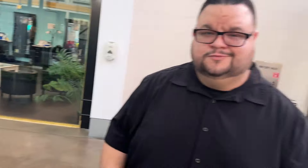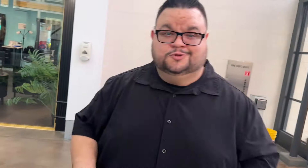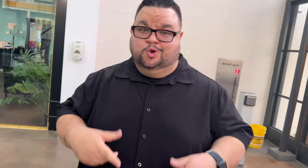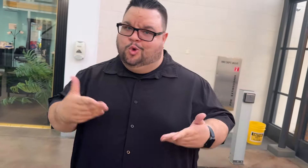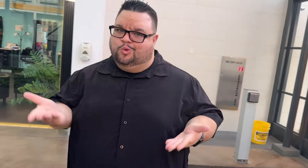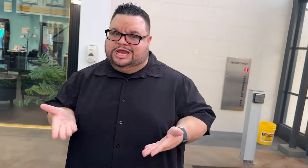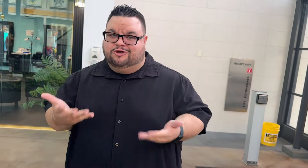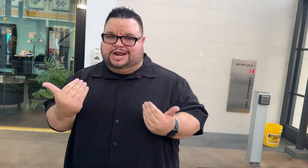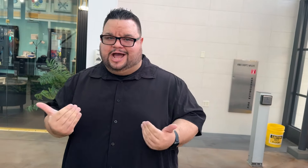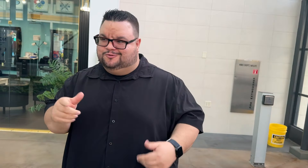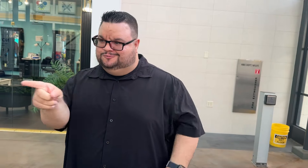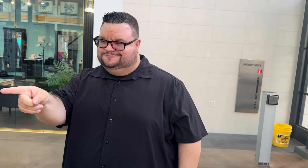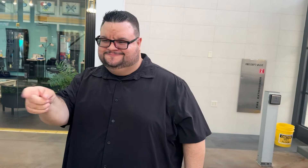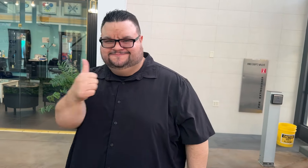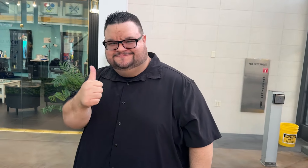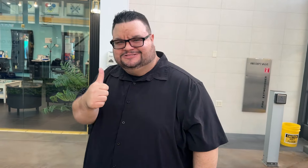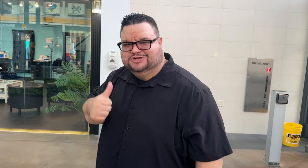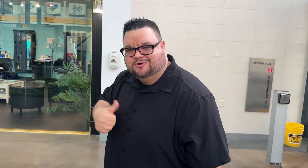We're here now. Let's go.